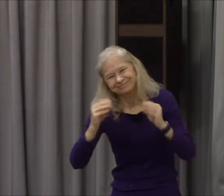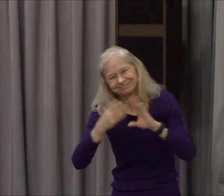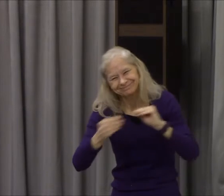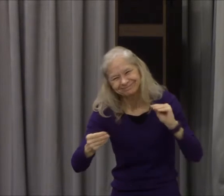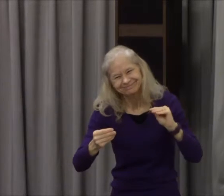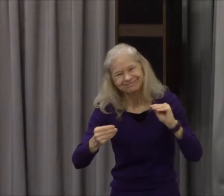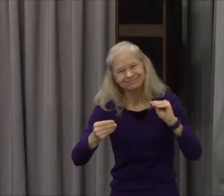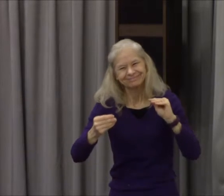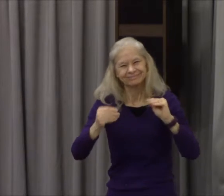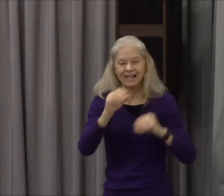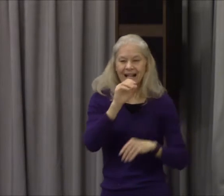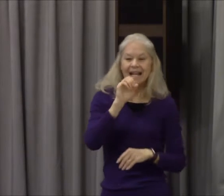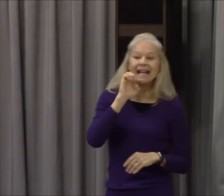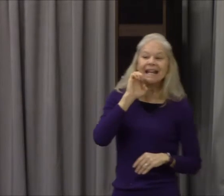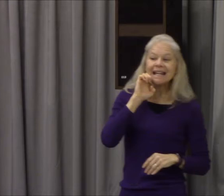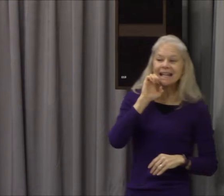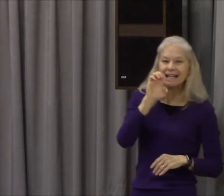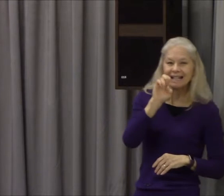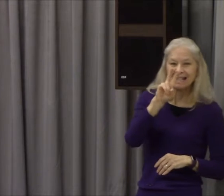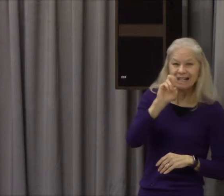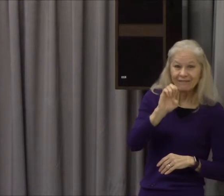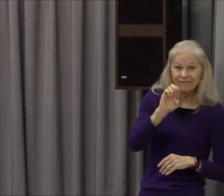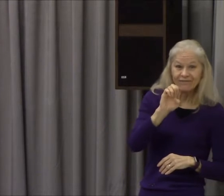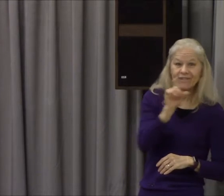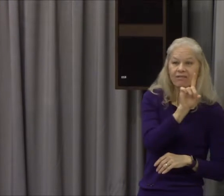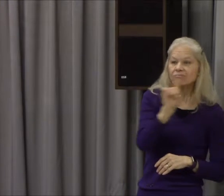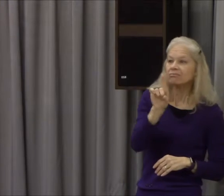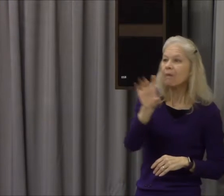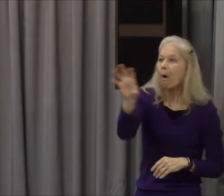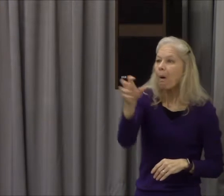and the Bible says so that death passed upon all men for that all is sin